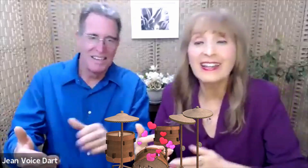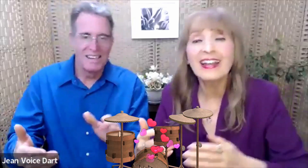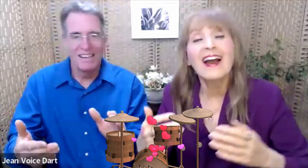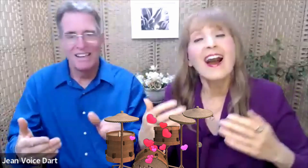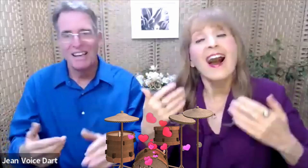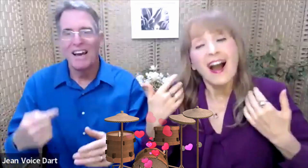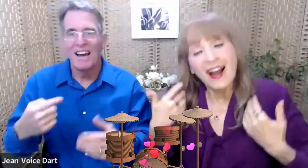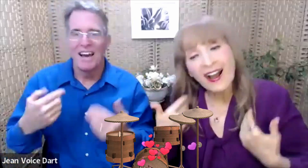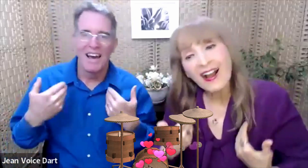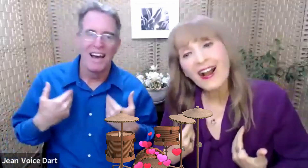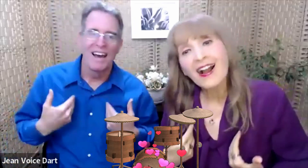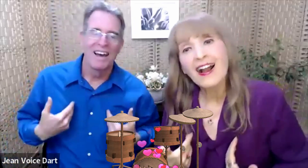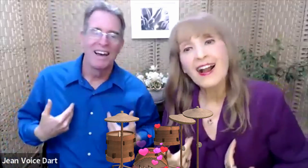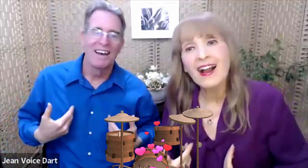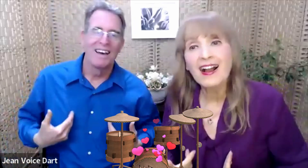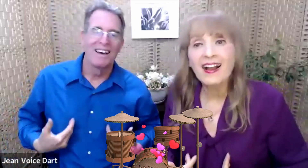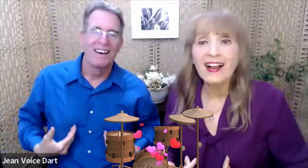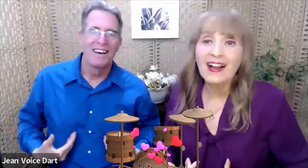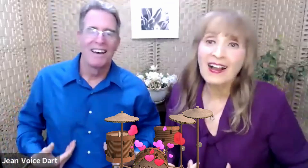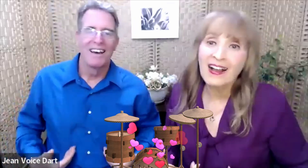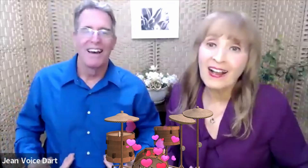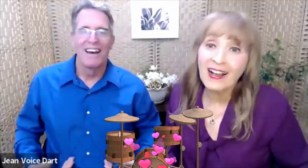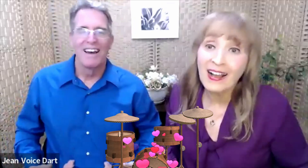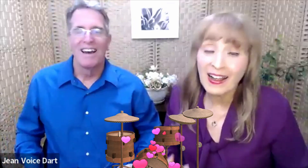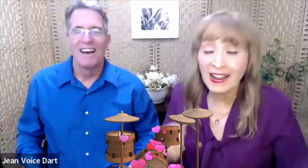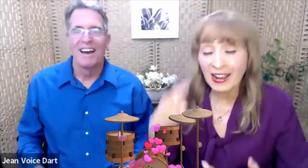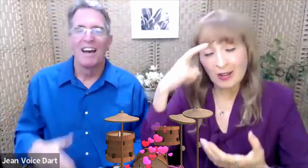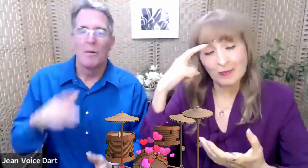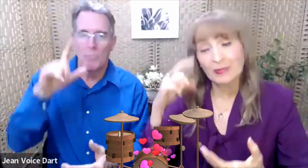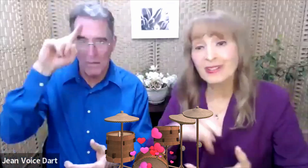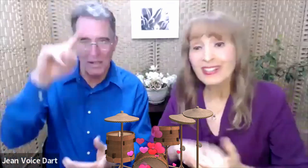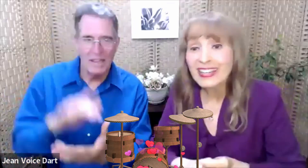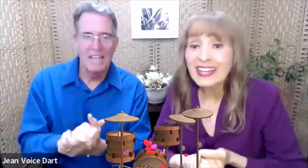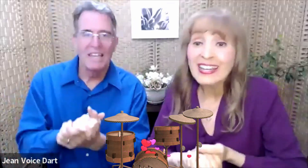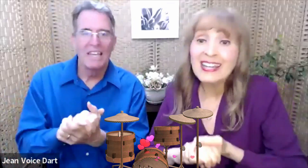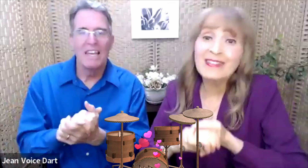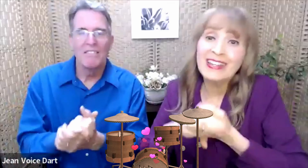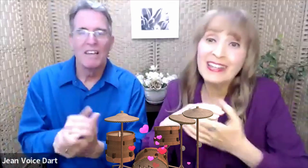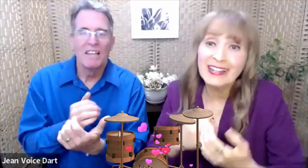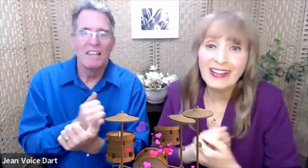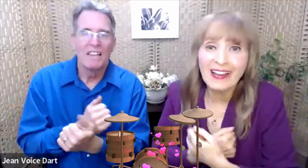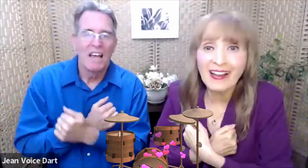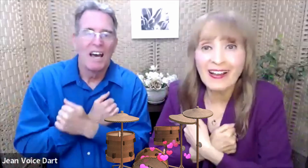I believe in love.